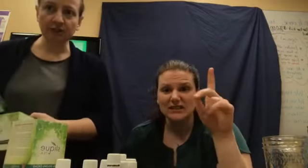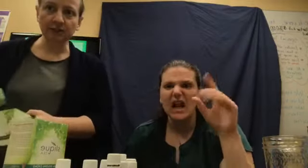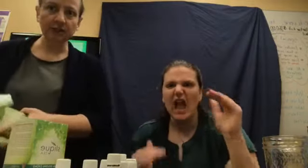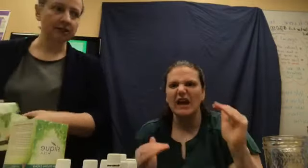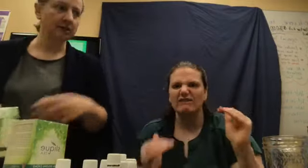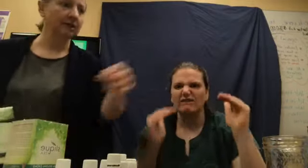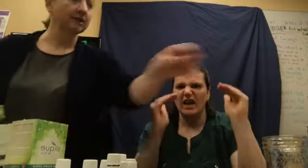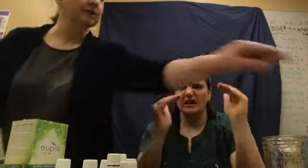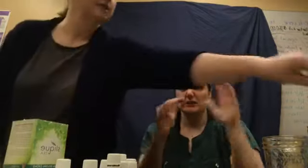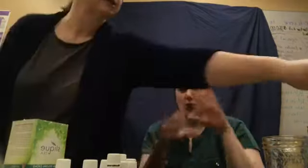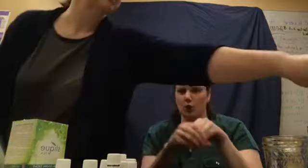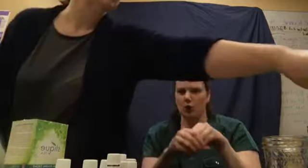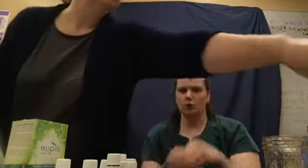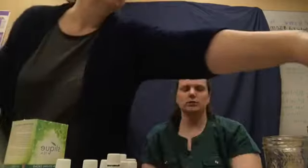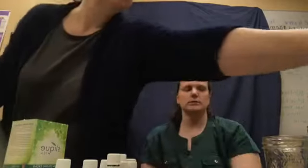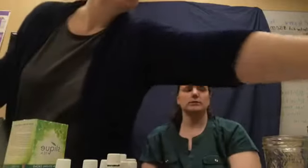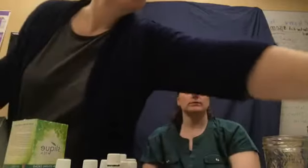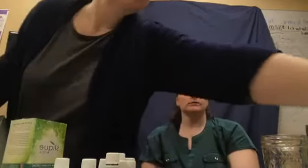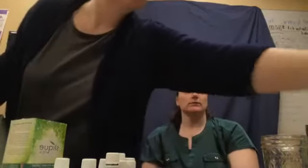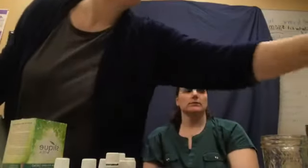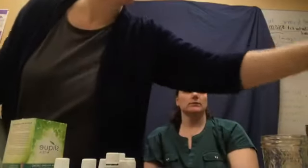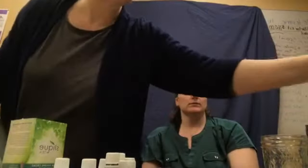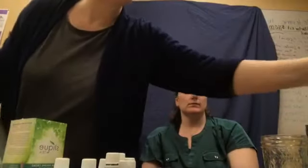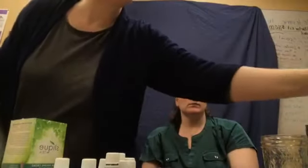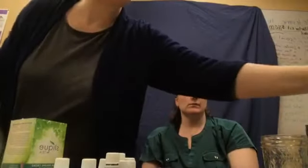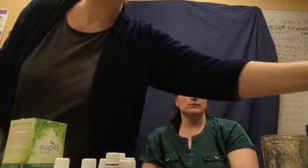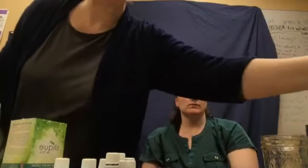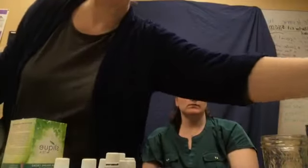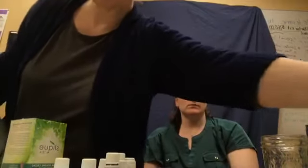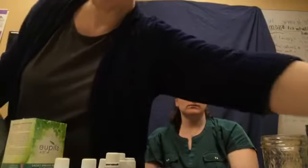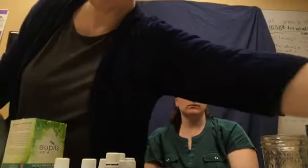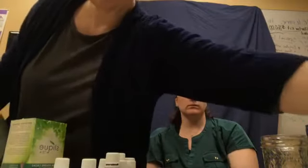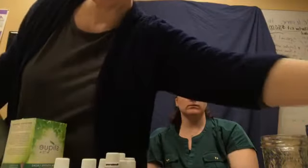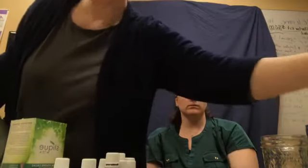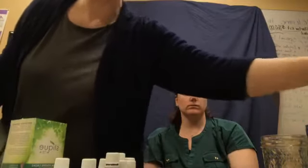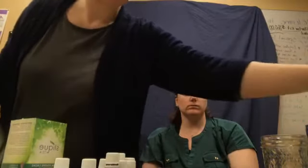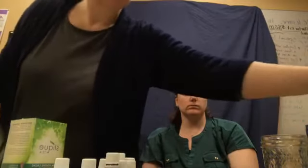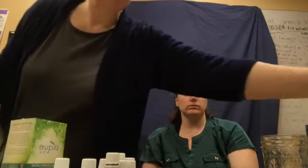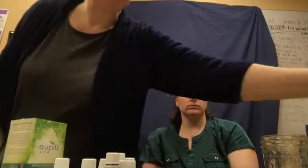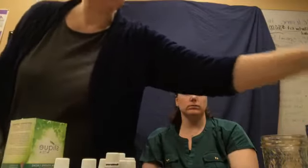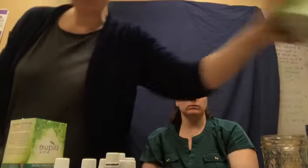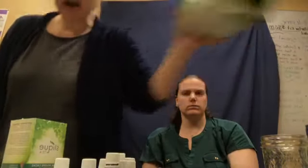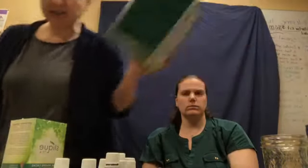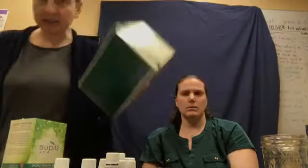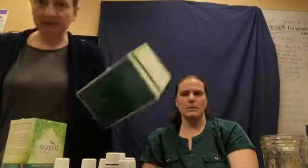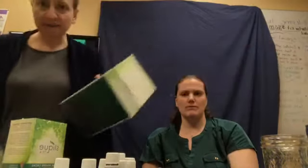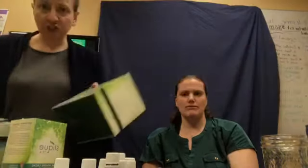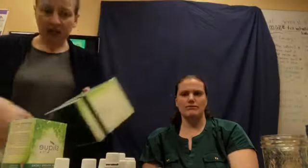one box of shakes.